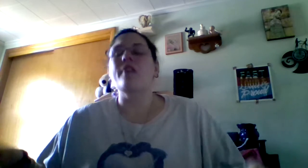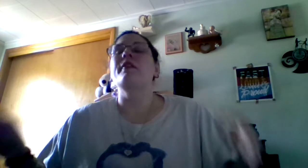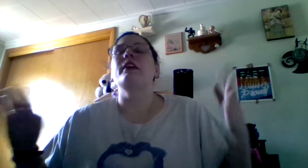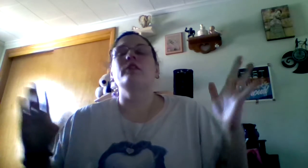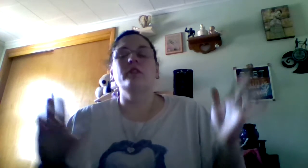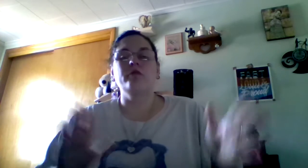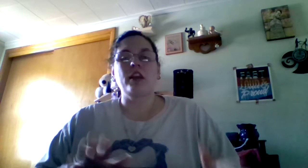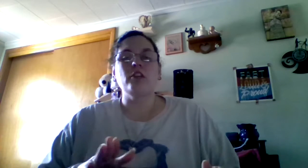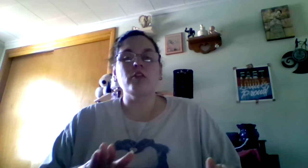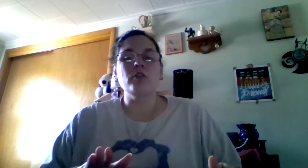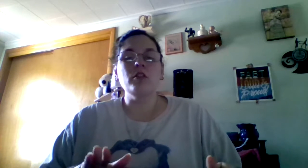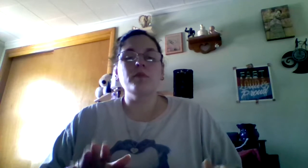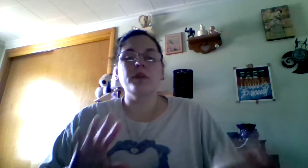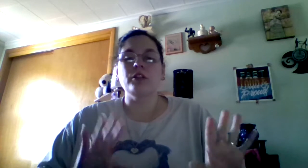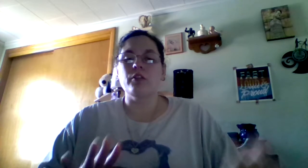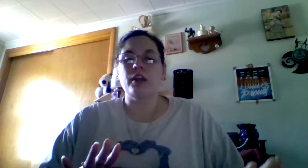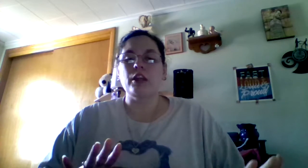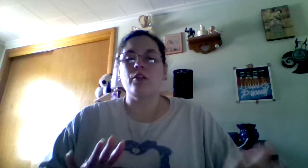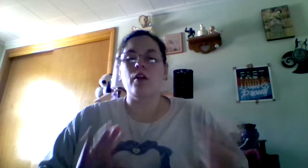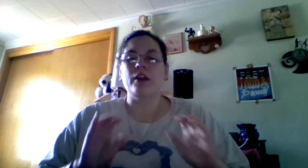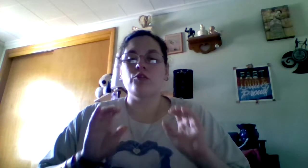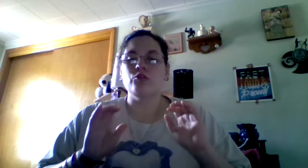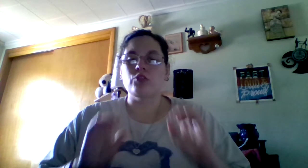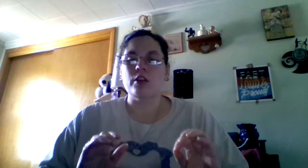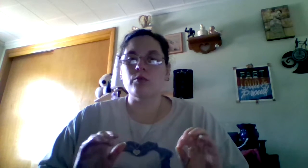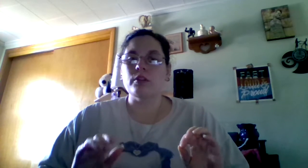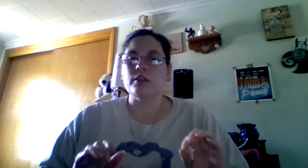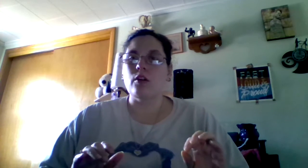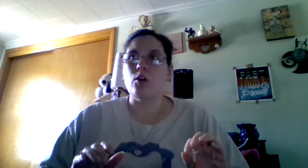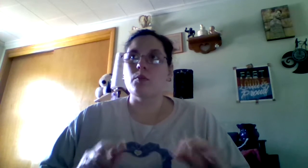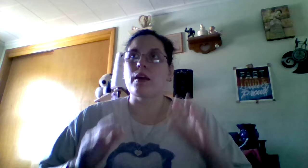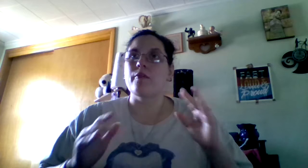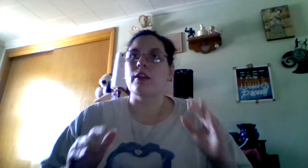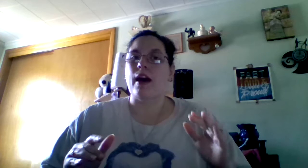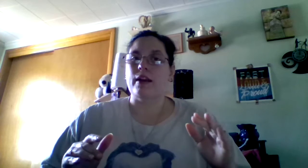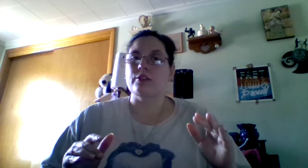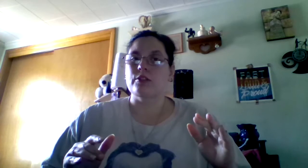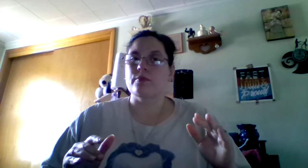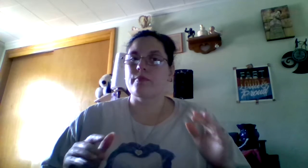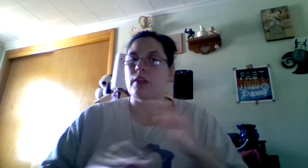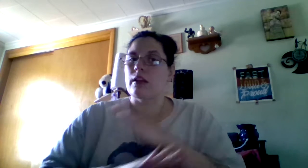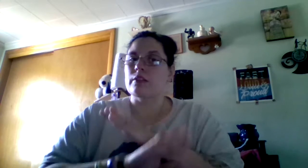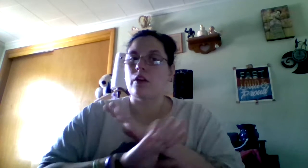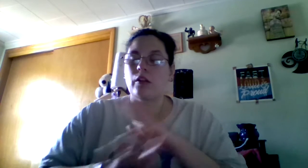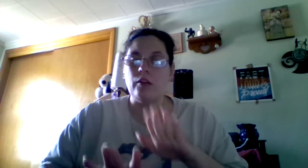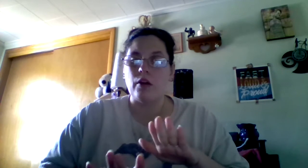I'm like, thank you, but no, thank you. I just want to stay home and relax. That's all I want.